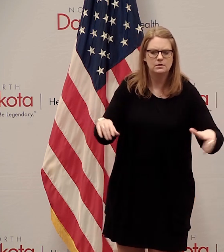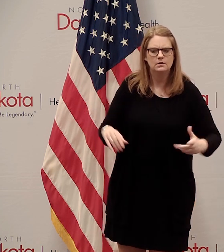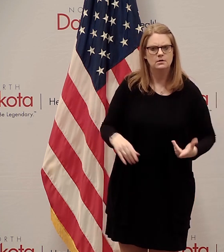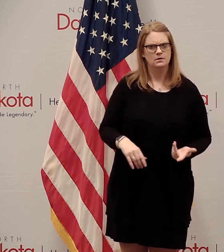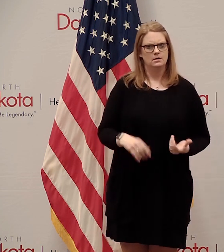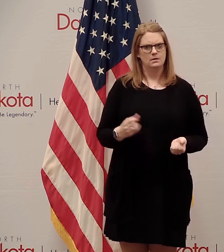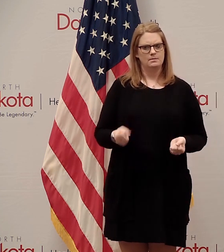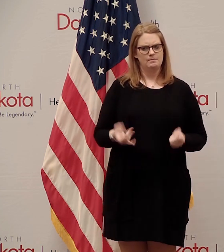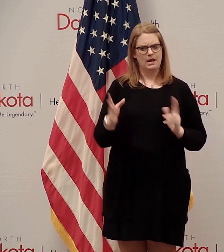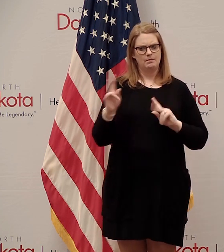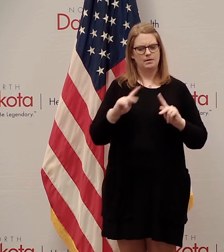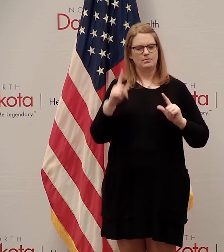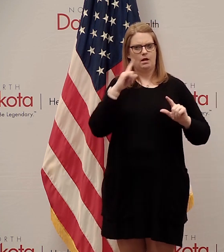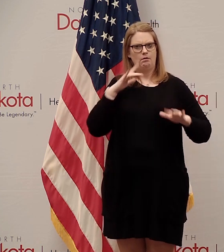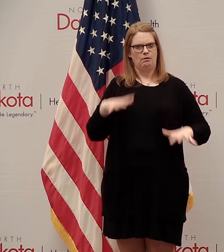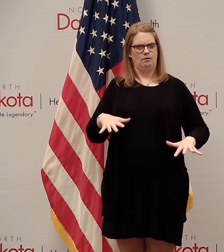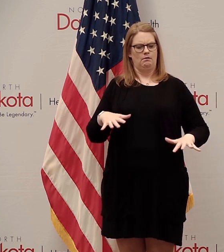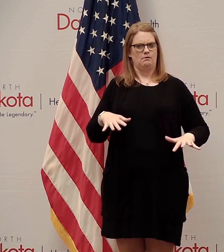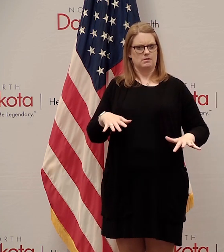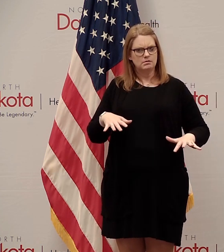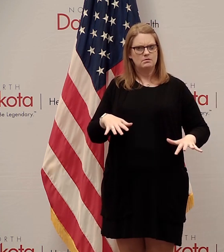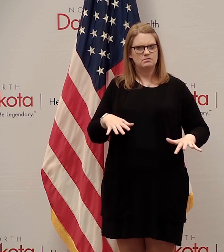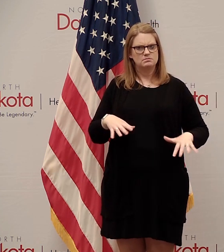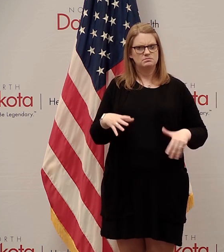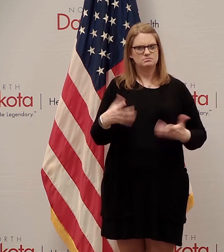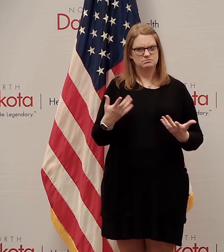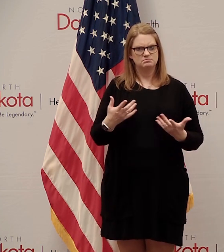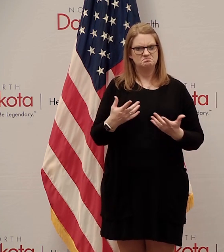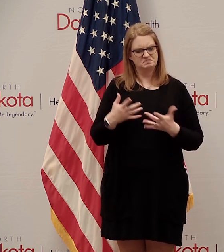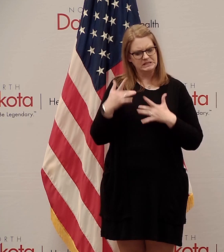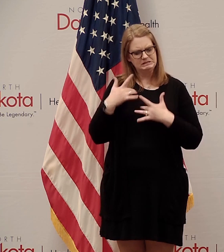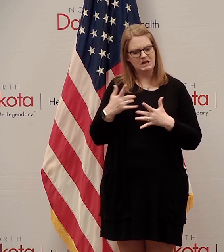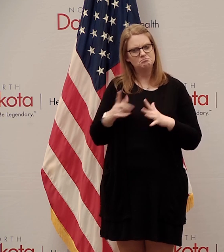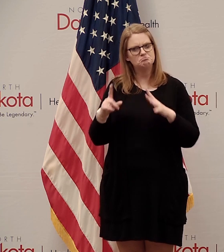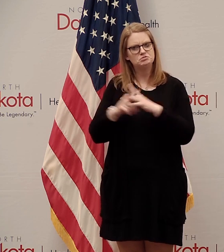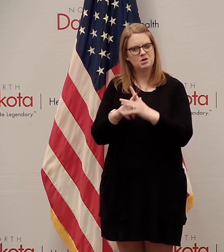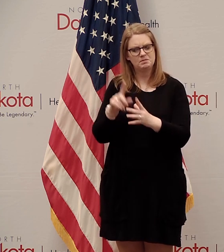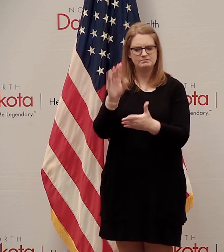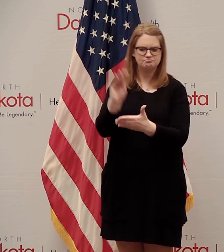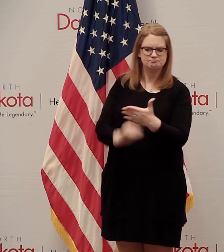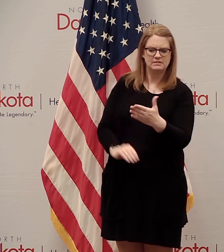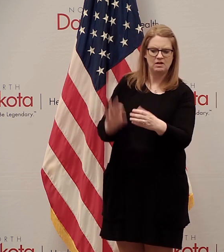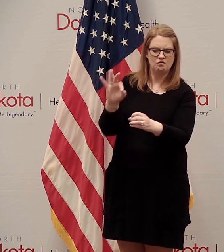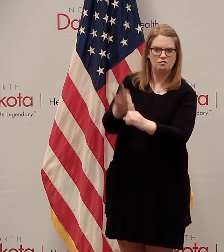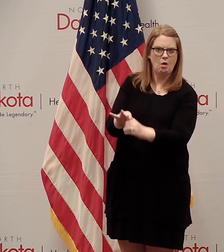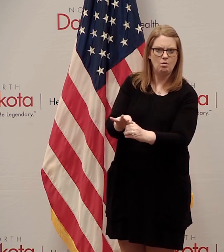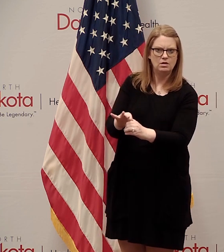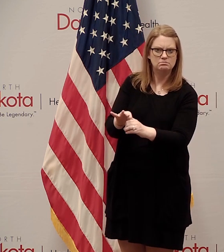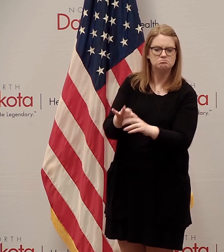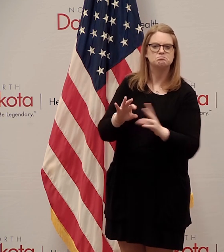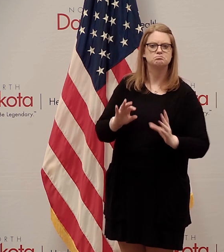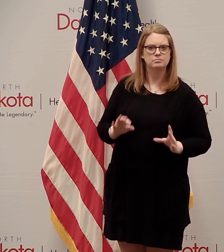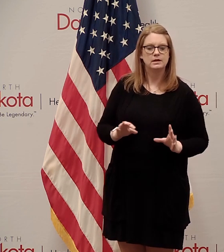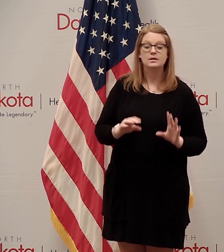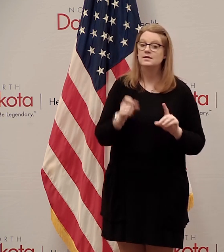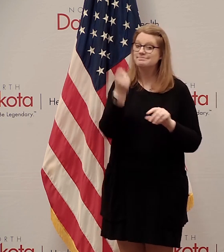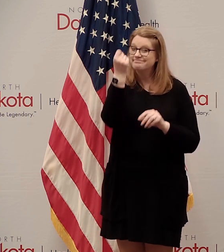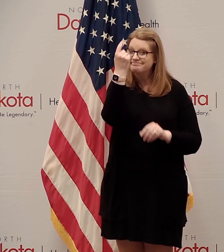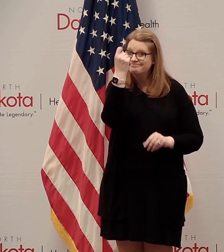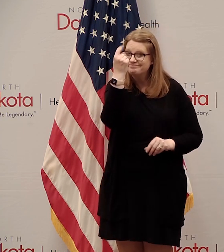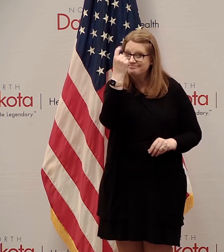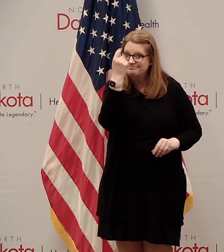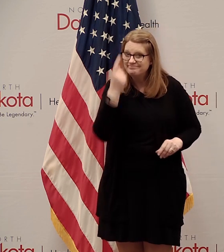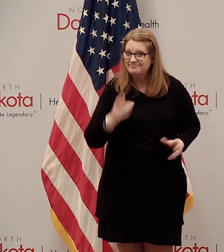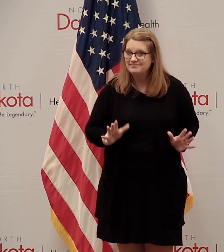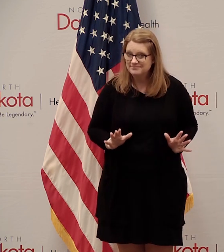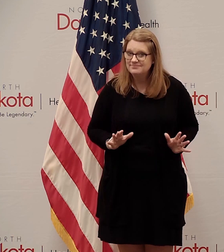thing to those of us that are used to perhaps going in and voting, I want everyone to understand we're now